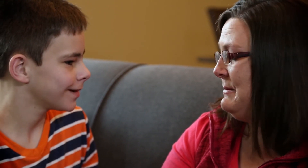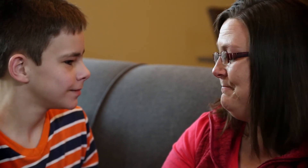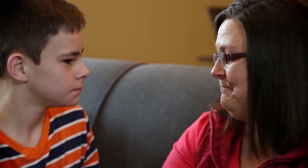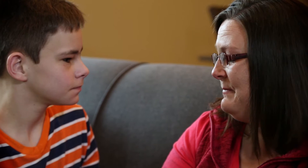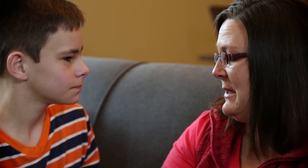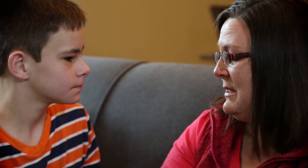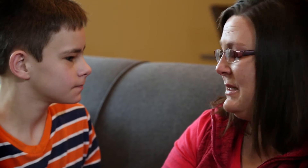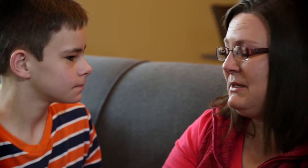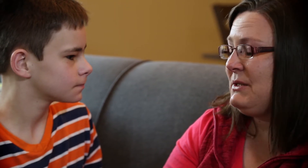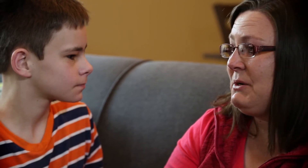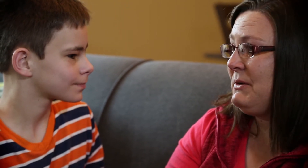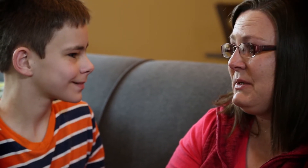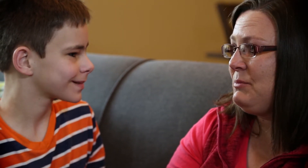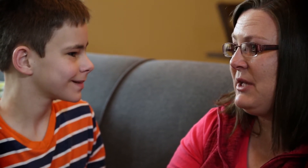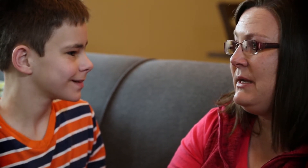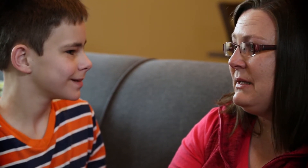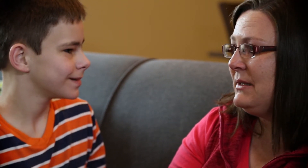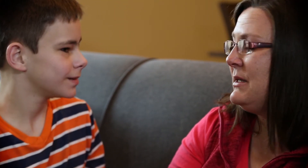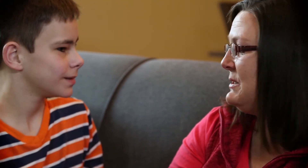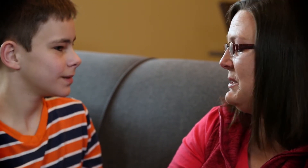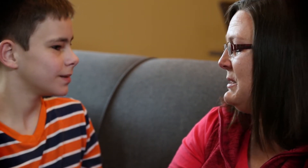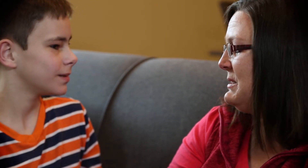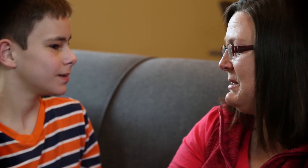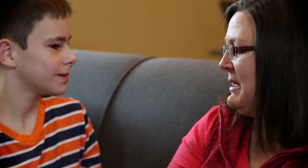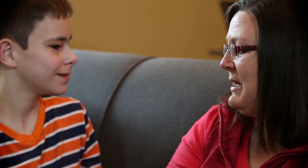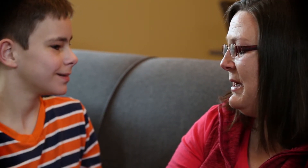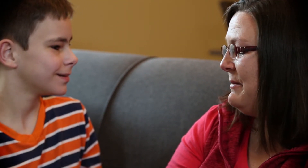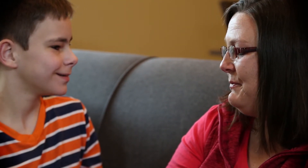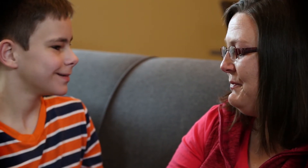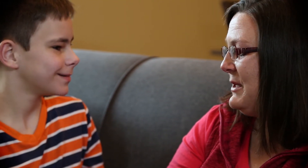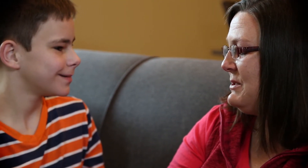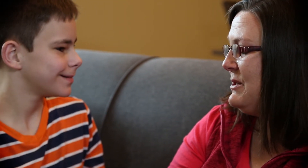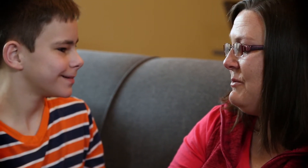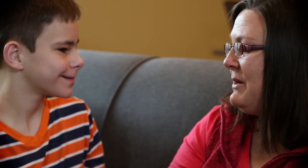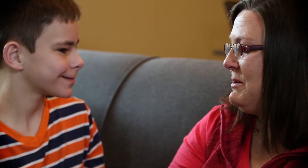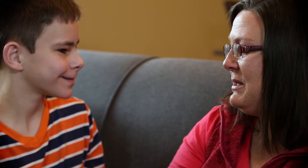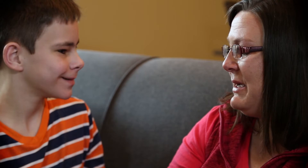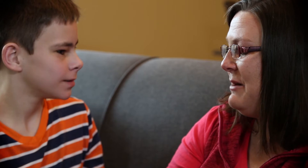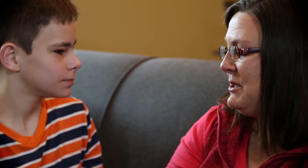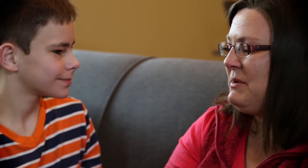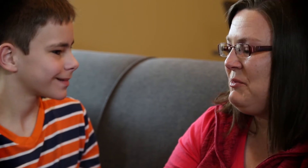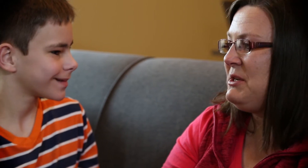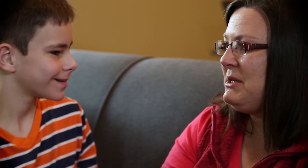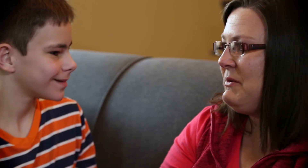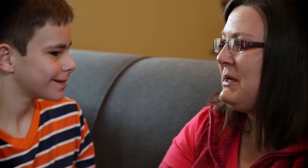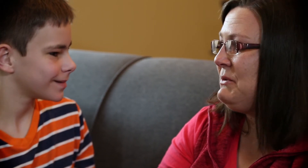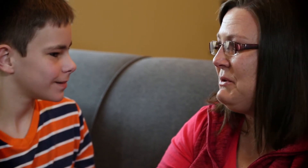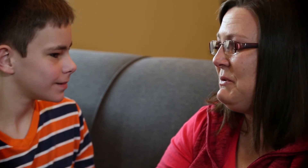um, it's just hard to explain. It's, it's, um, there's no way to tell you how much we appreciate what you do.